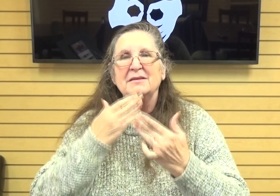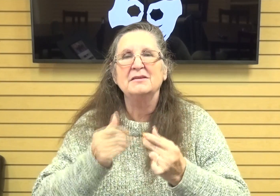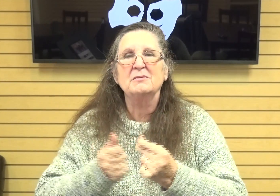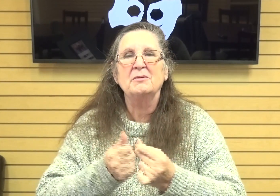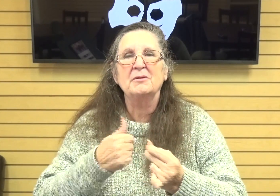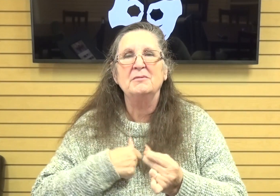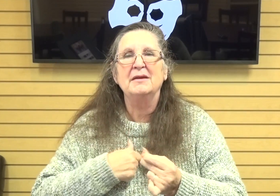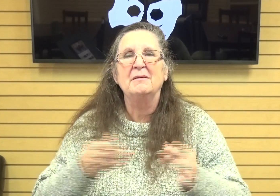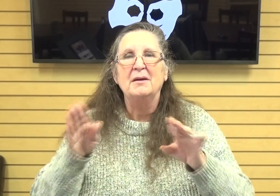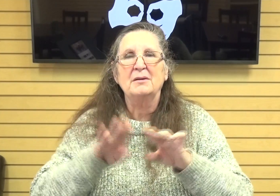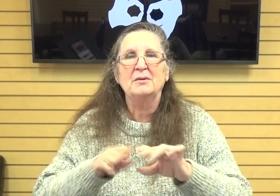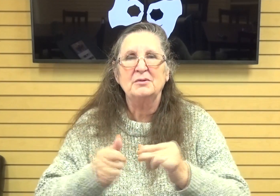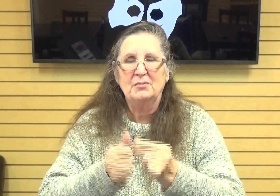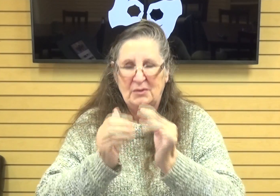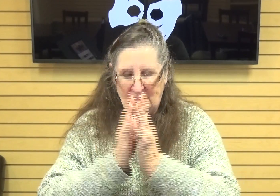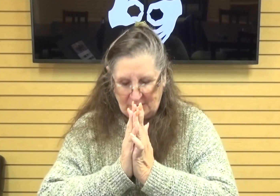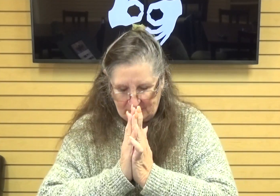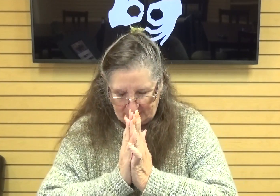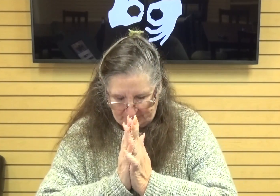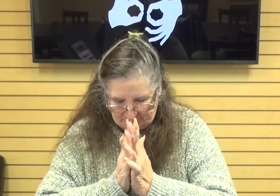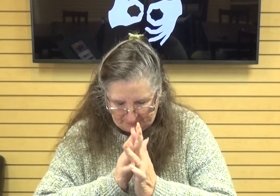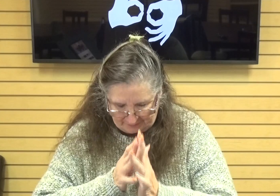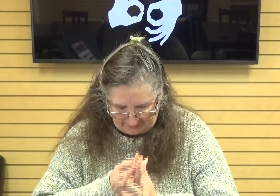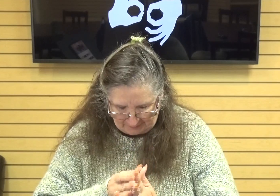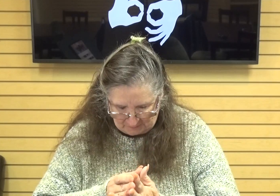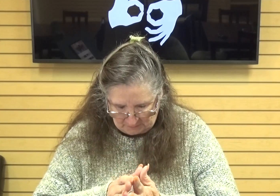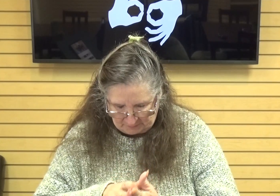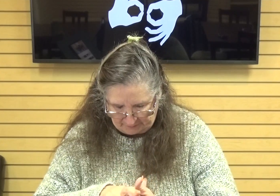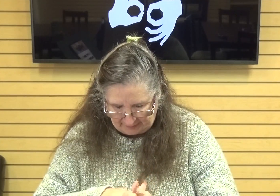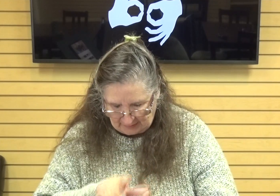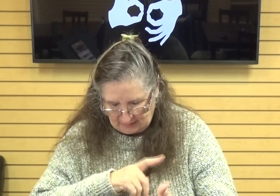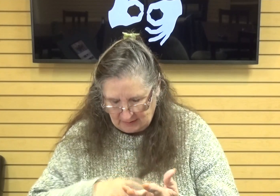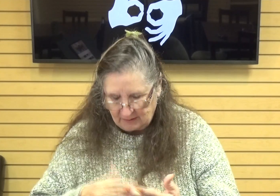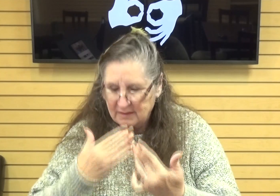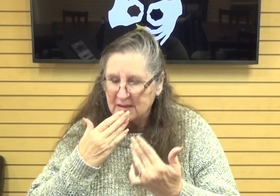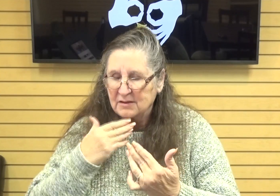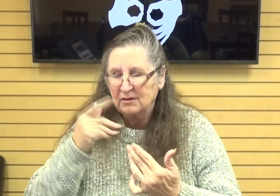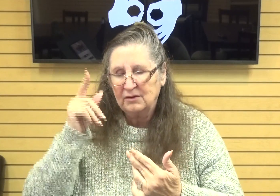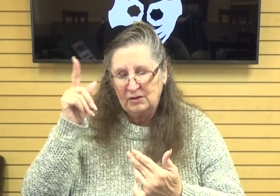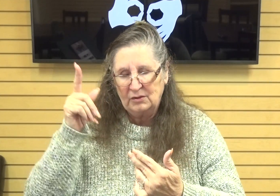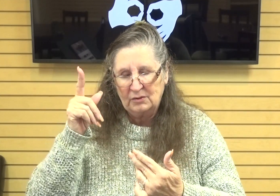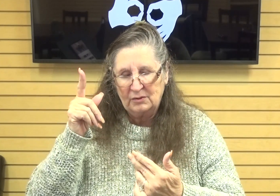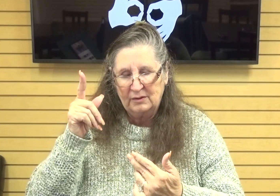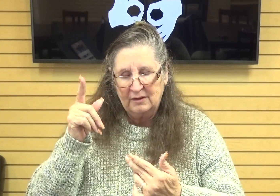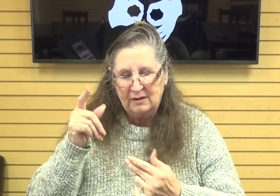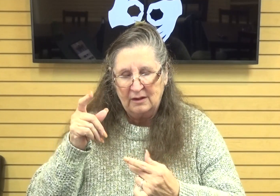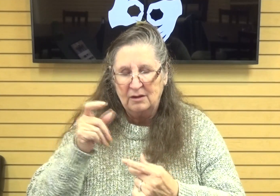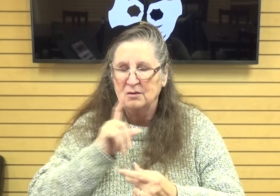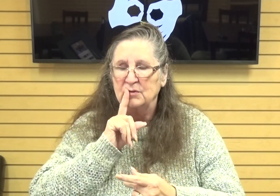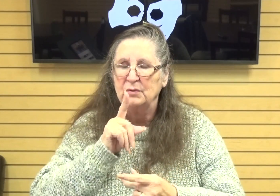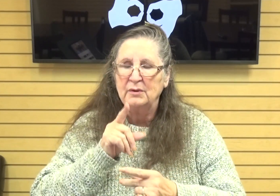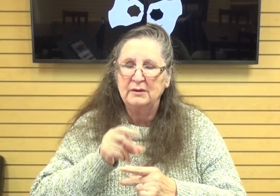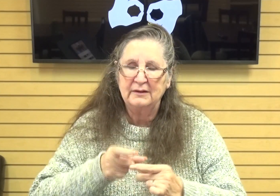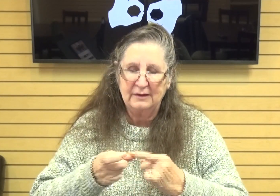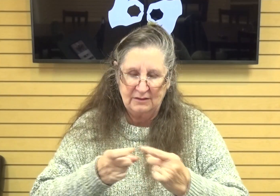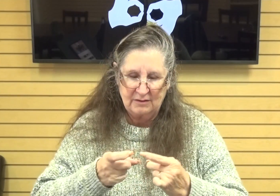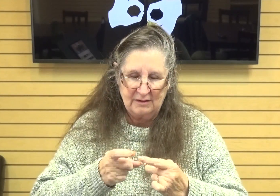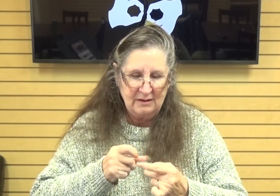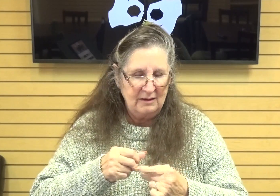going to go ahead and close in prayer lord we thank you that you are truly in charge it doesn't matter who sits on